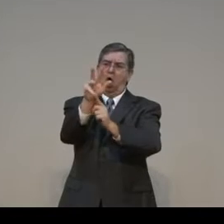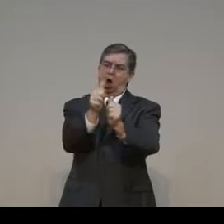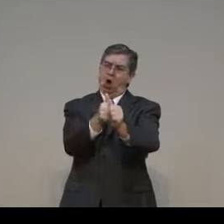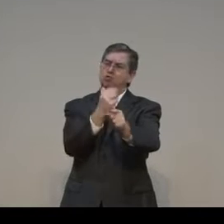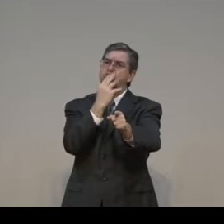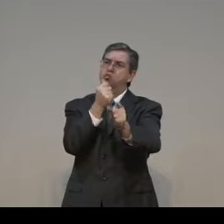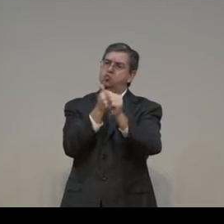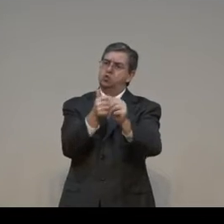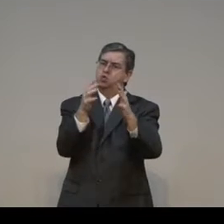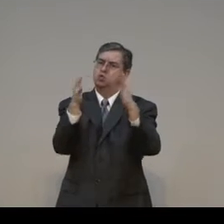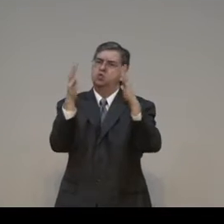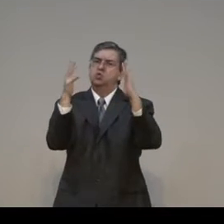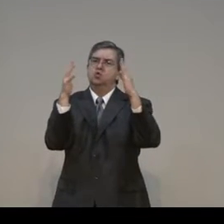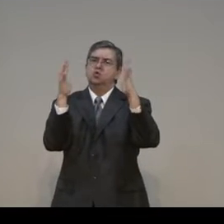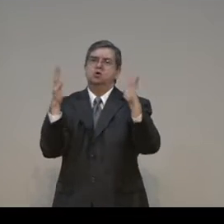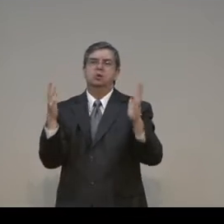podium and they followed the law. And